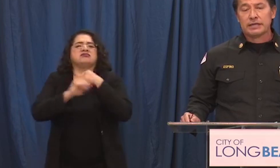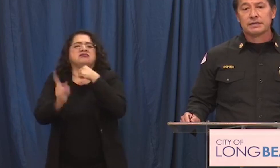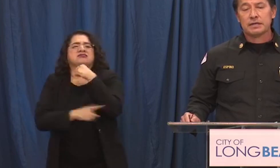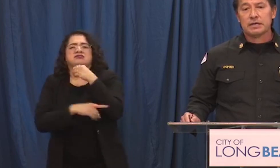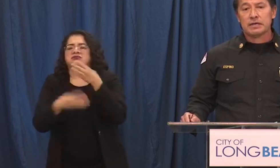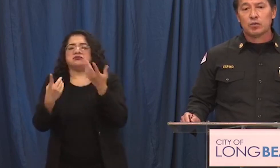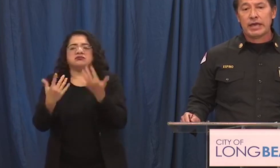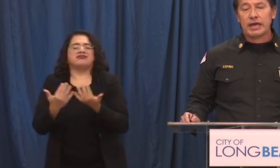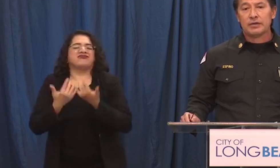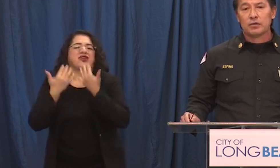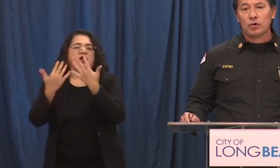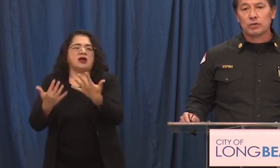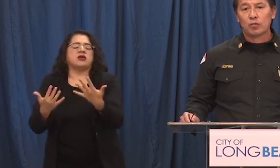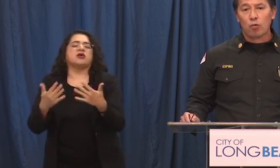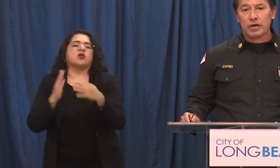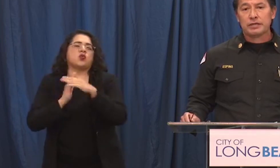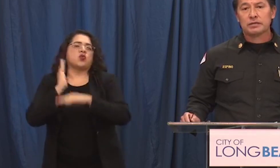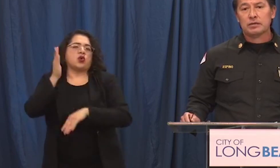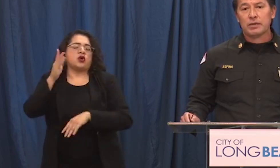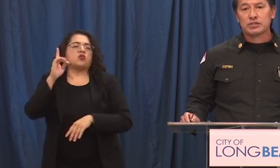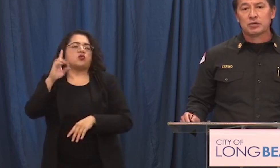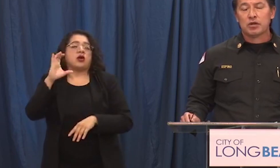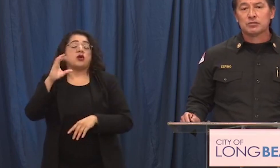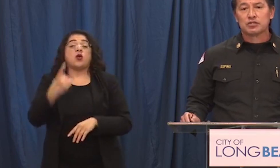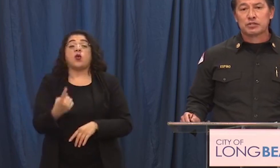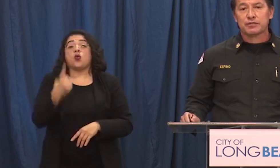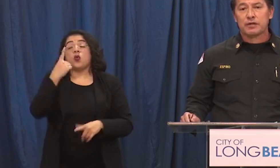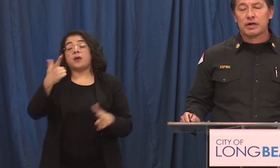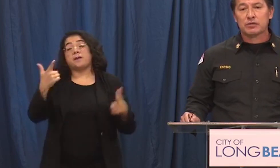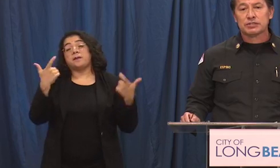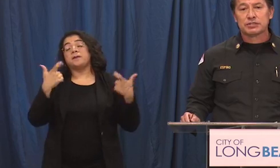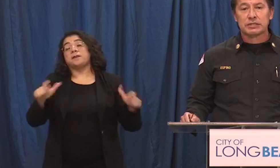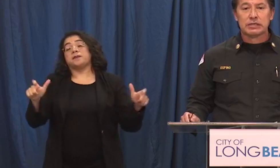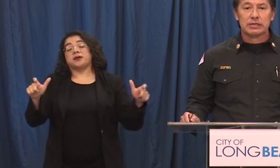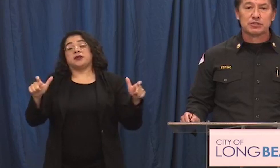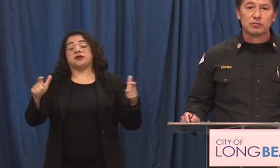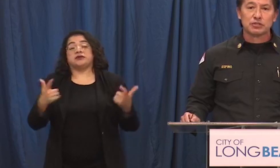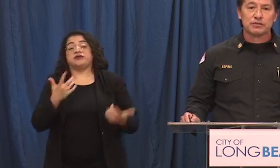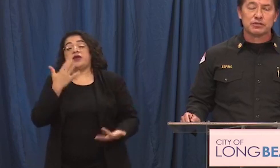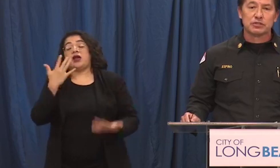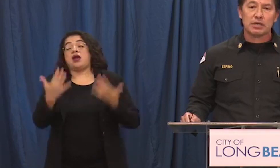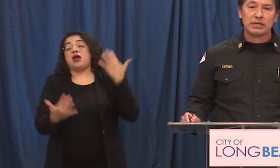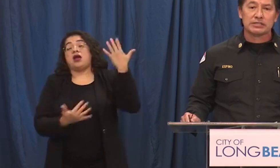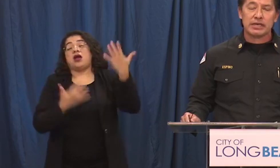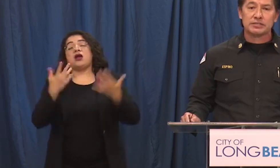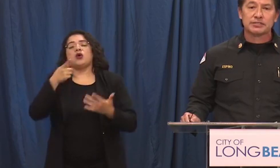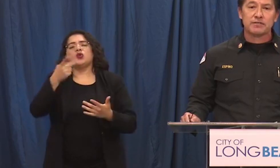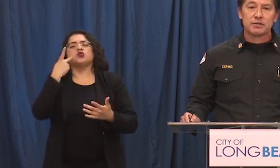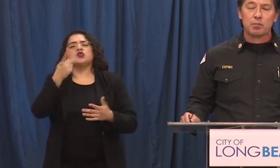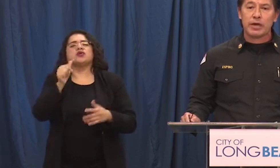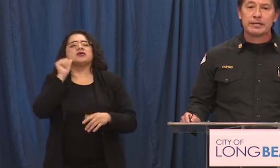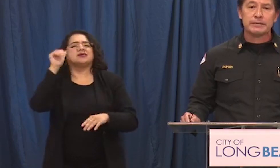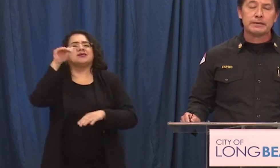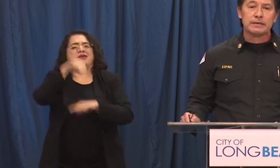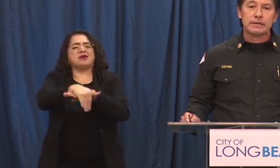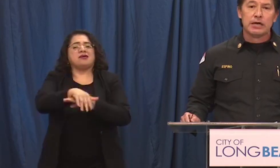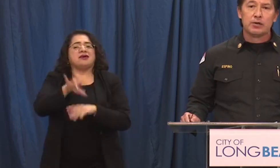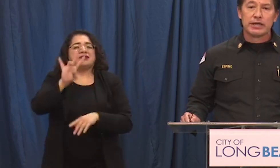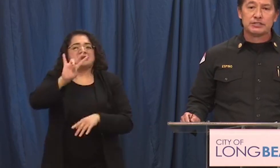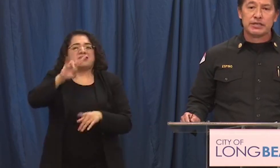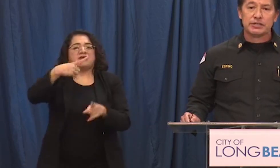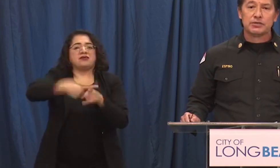all of that uh we had only one major alarm structure fire which i'm sure most of you saw last night at seventh and pine